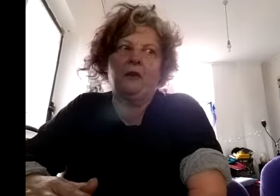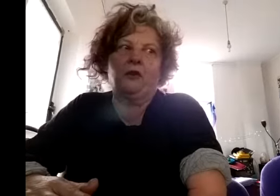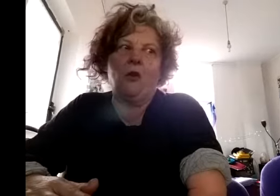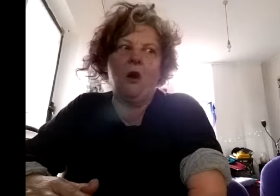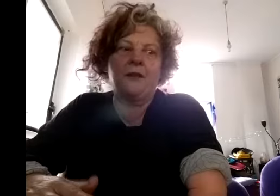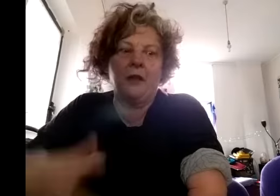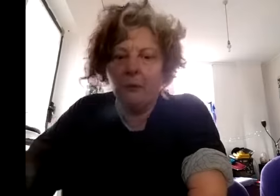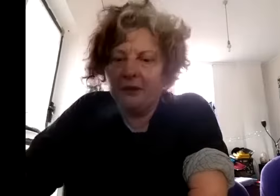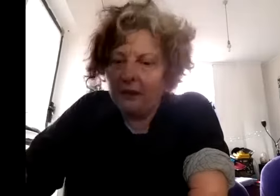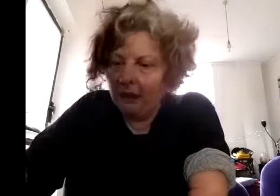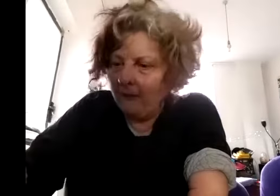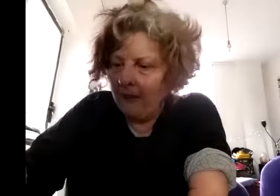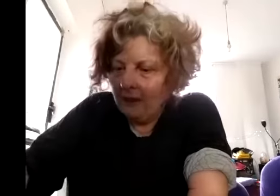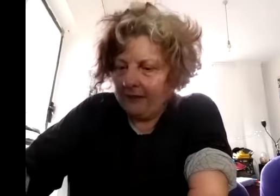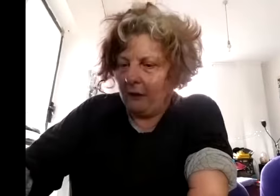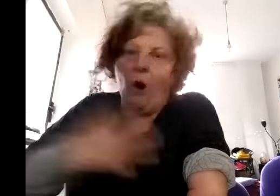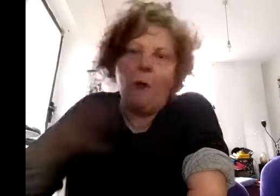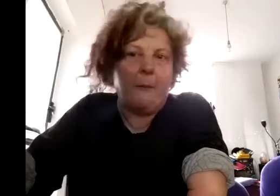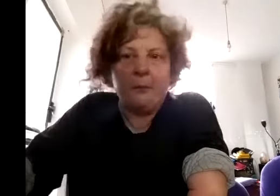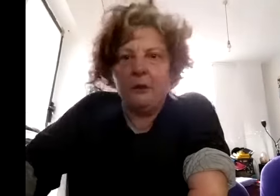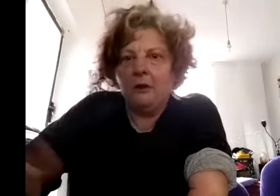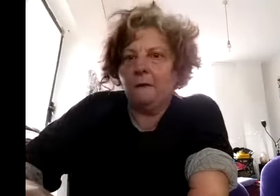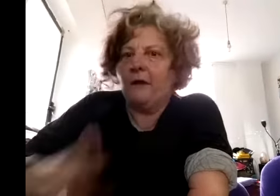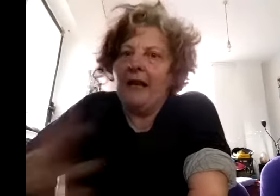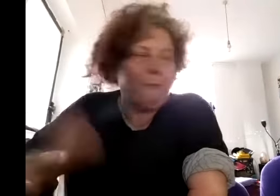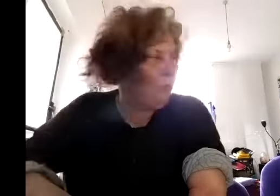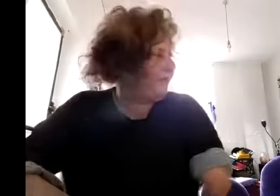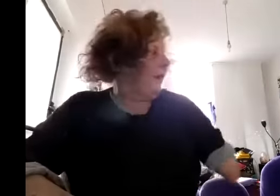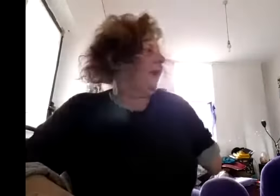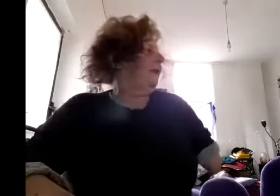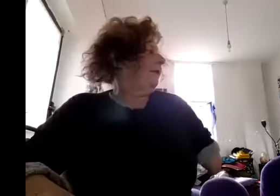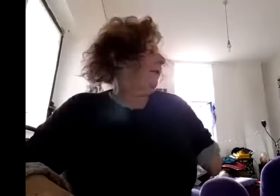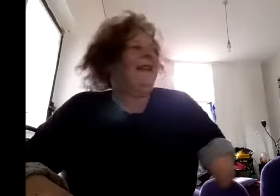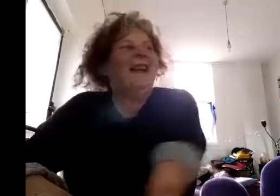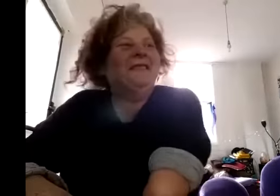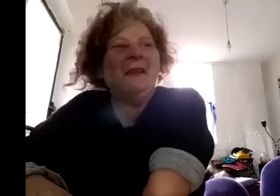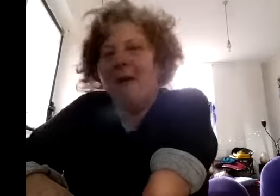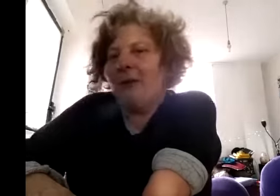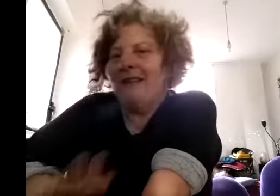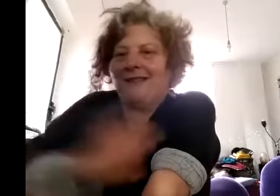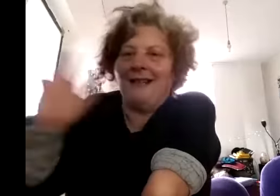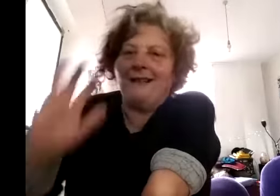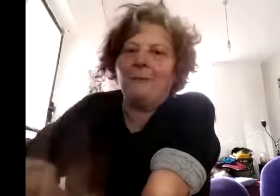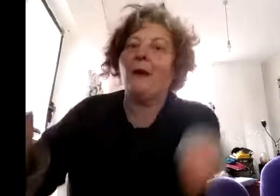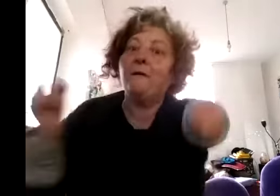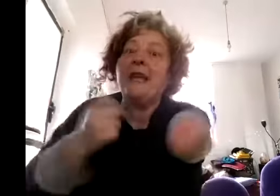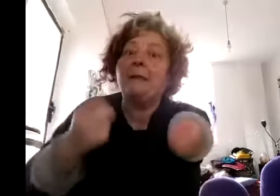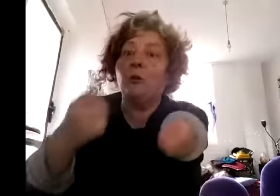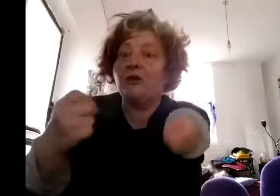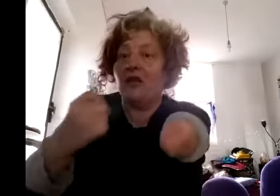shocked we were doing um sort of like a pop-up fake book signing i've got my book here it's hilarious but anyway fake book signing